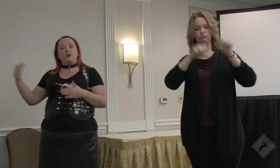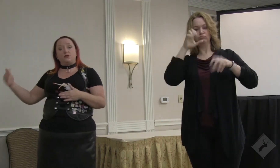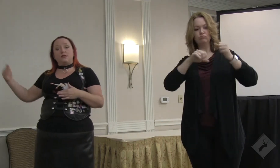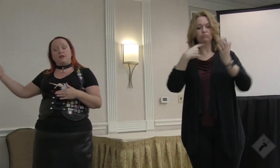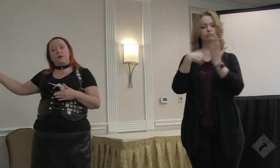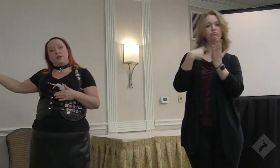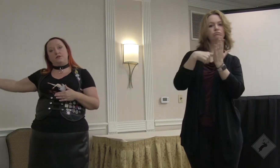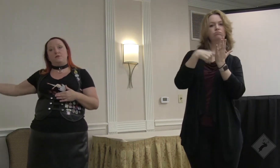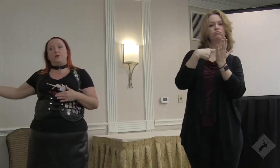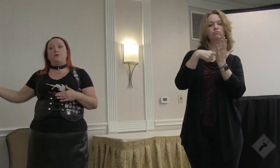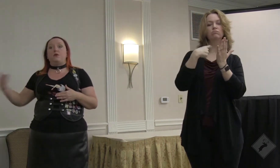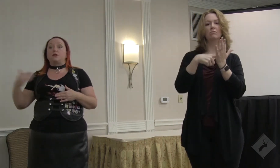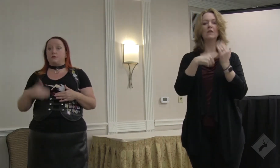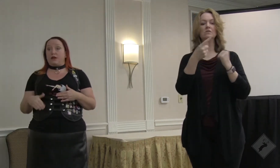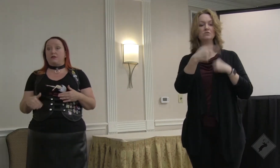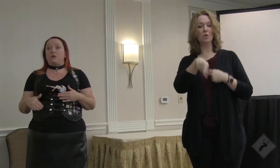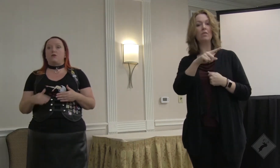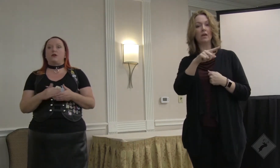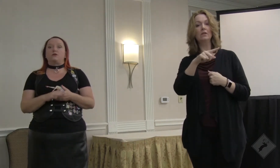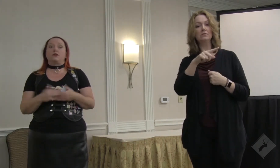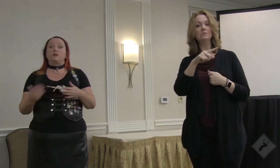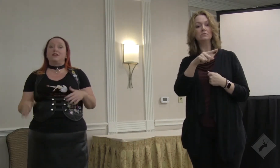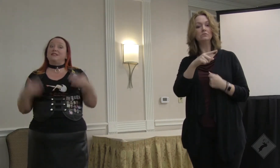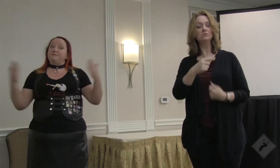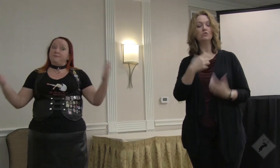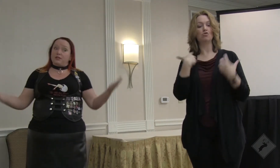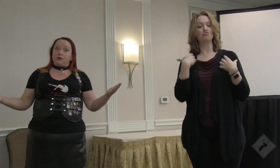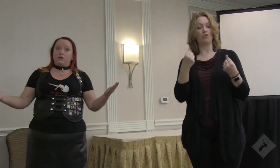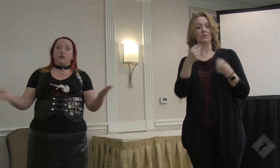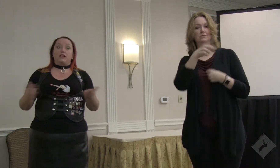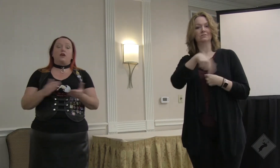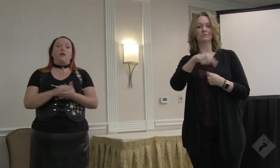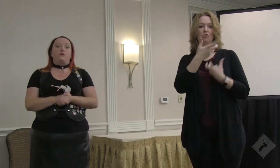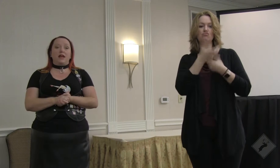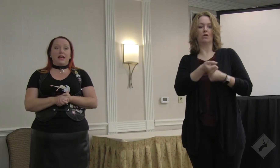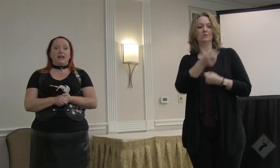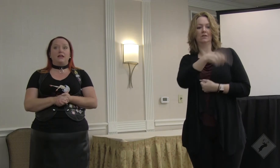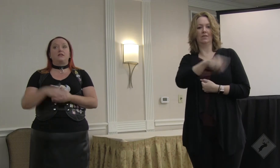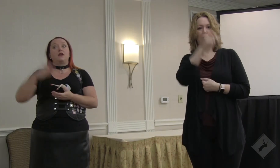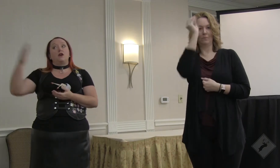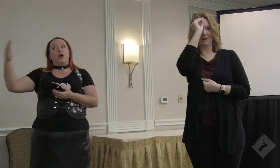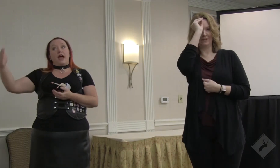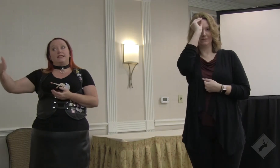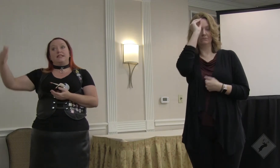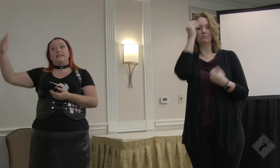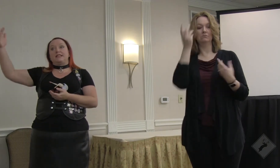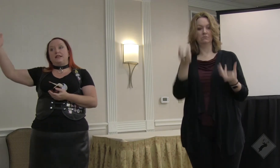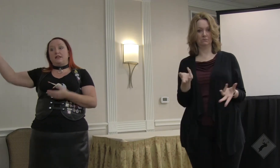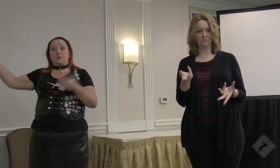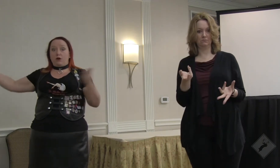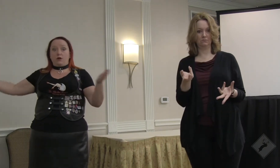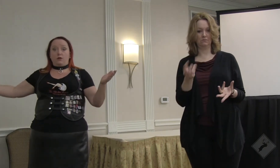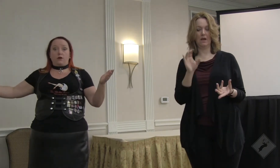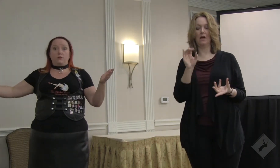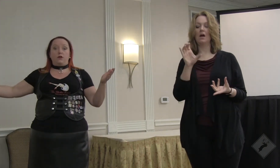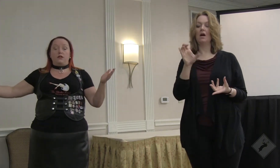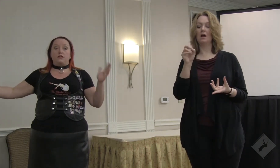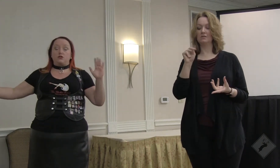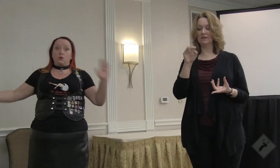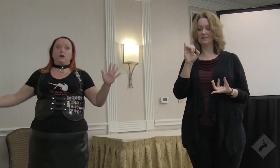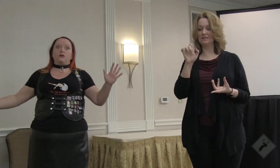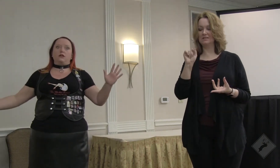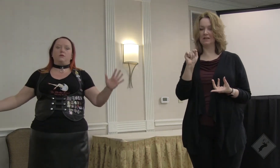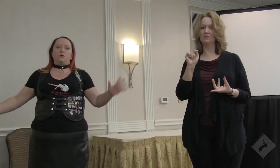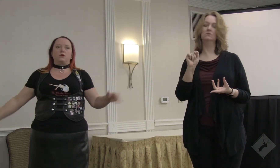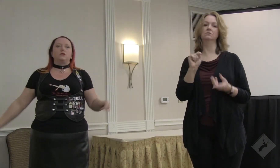this. And so they trust the opinions of the people who actually put out the model penal code. So the good takeaway from that is, as consent, as we all know in our community